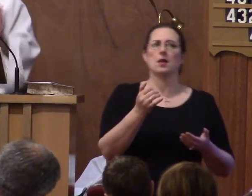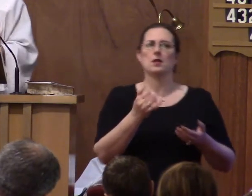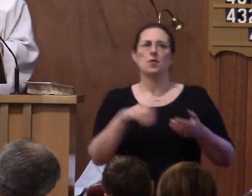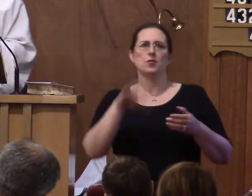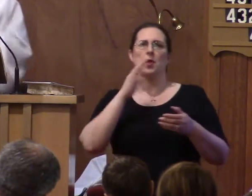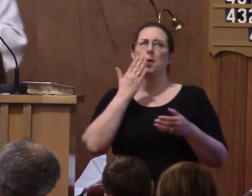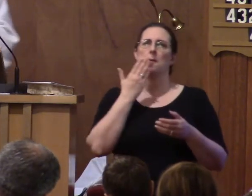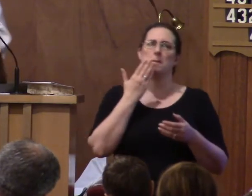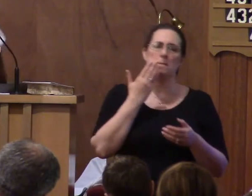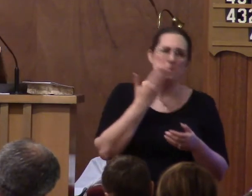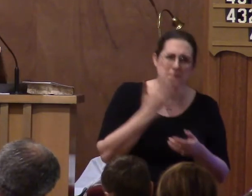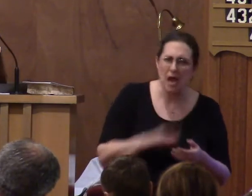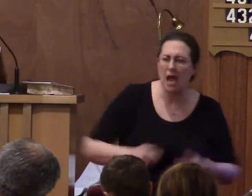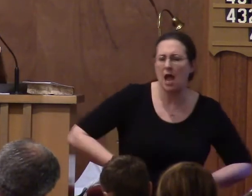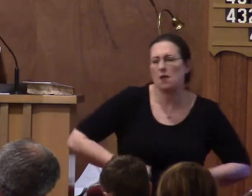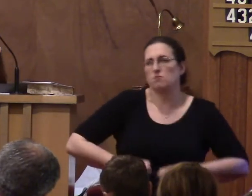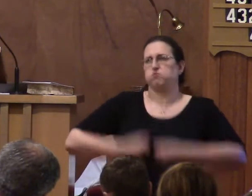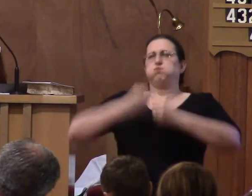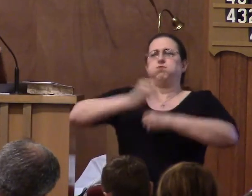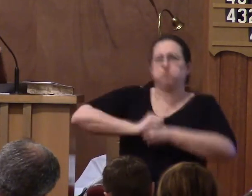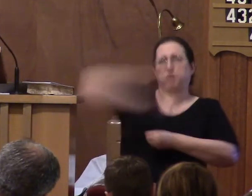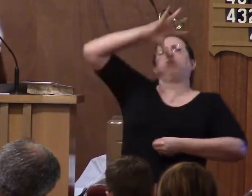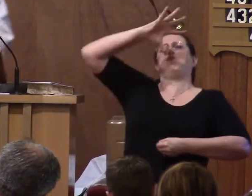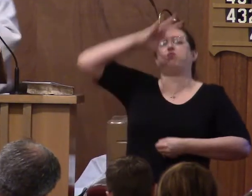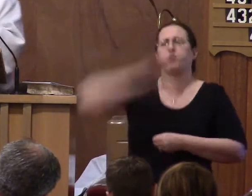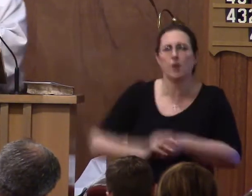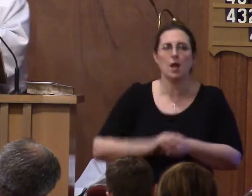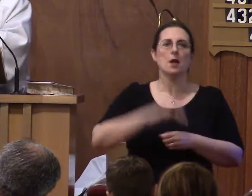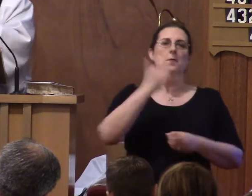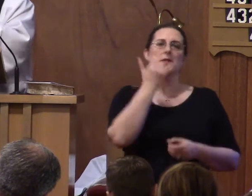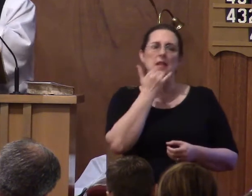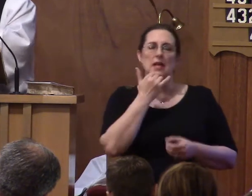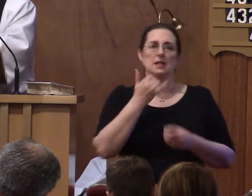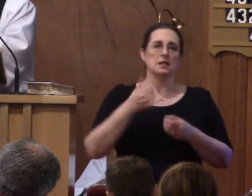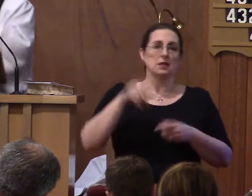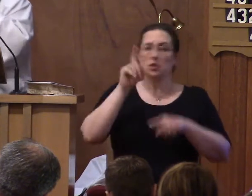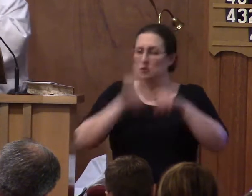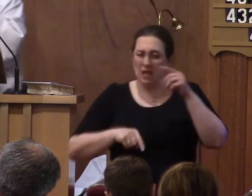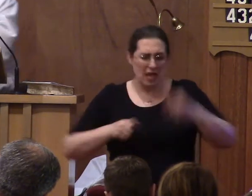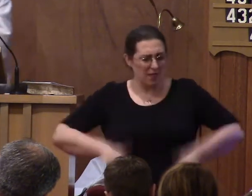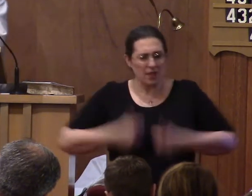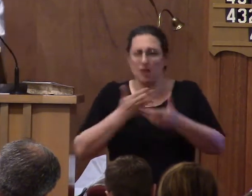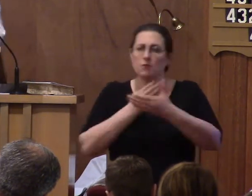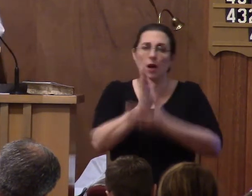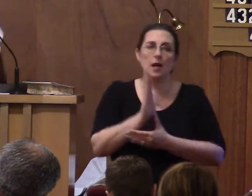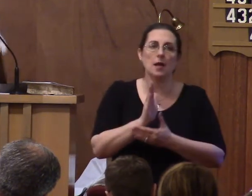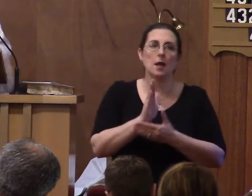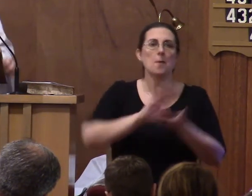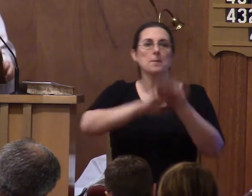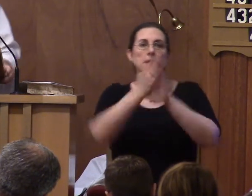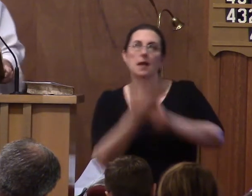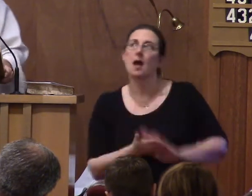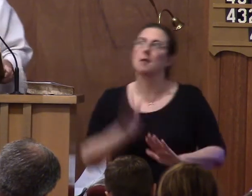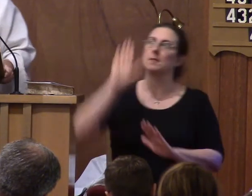outbursts, all your mistakes that living righteously are now Jesus' sins and failures.